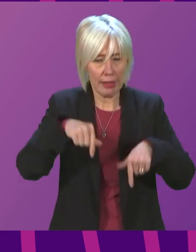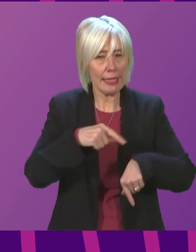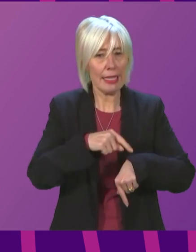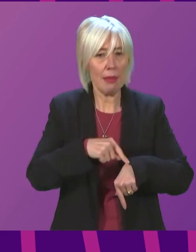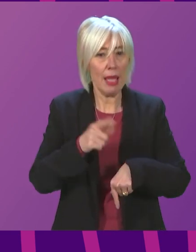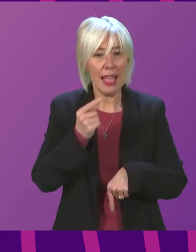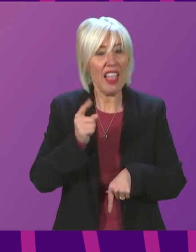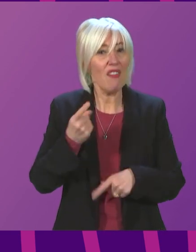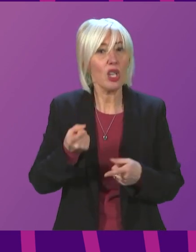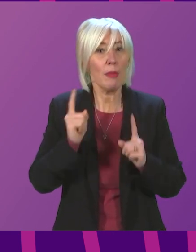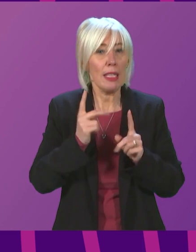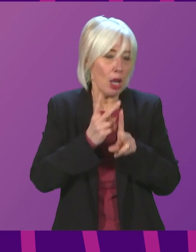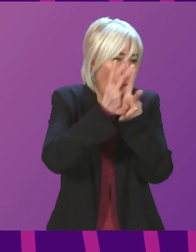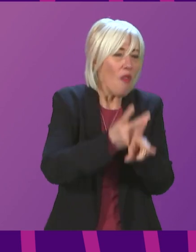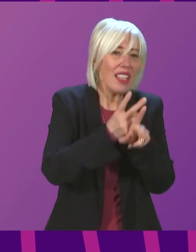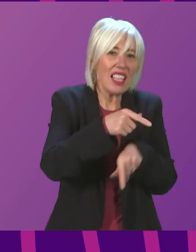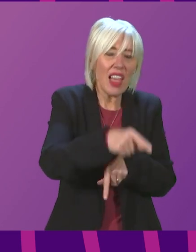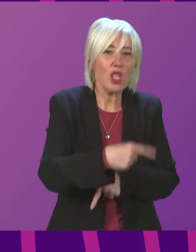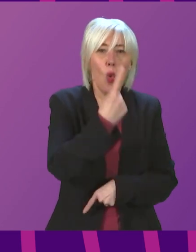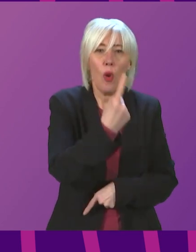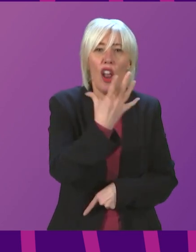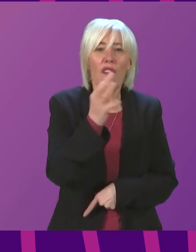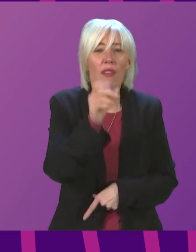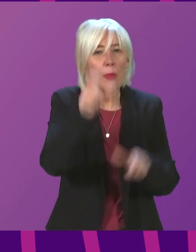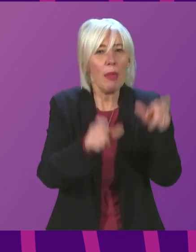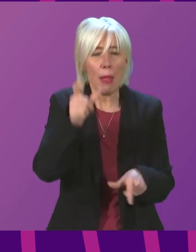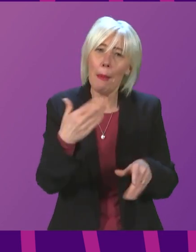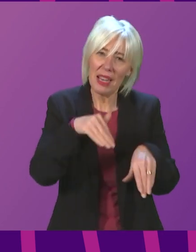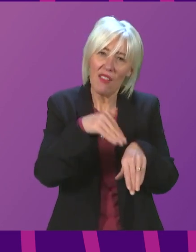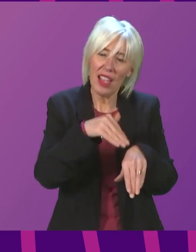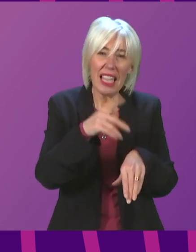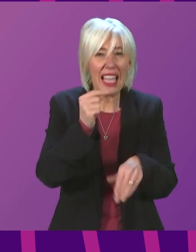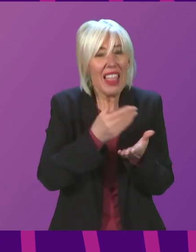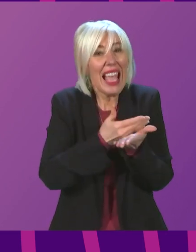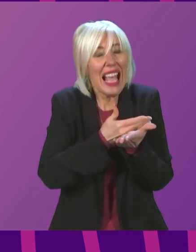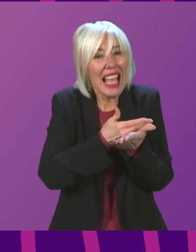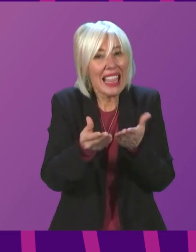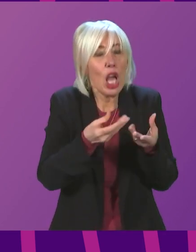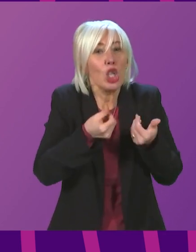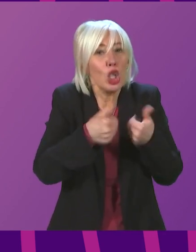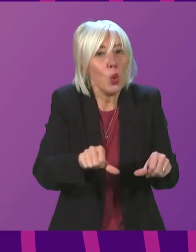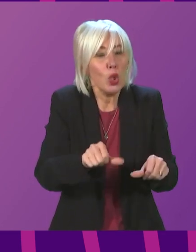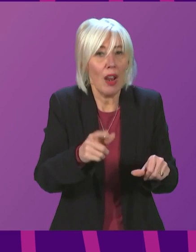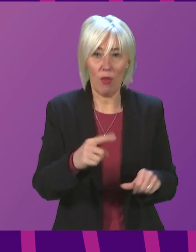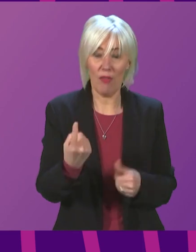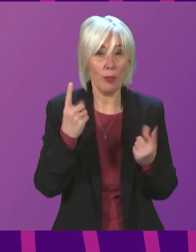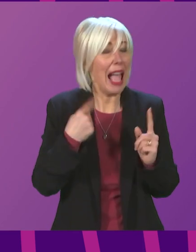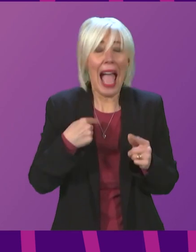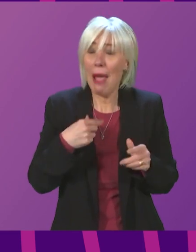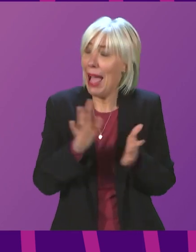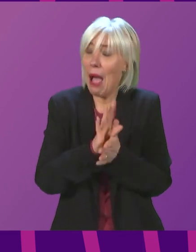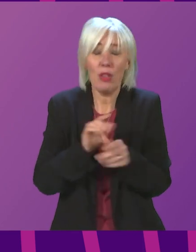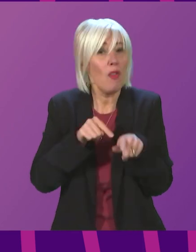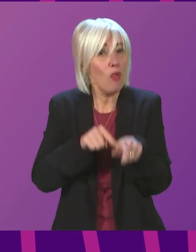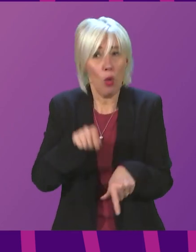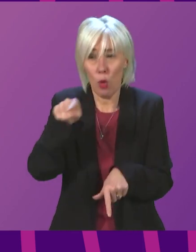oversight of this particular issue? Up to 150 workers affected, can they please get a clear solution from the First Minister? Happy to follow up with the